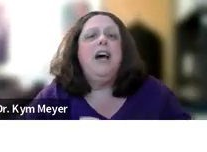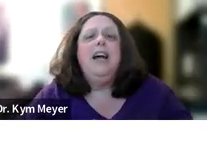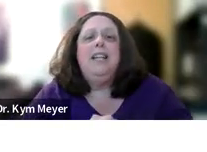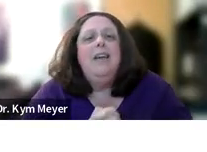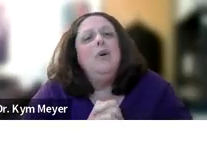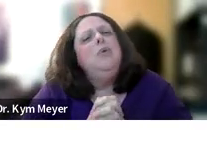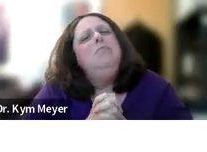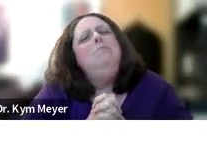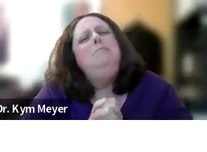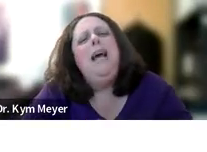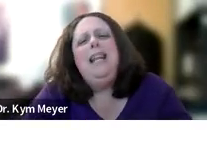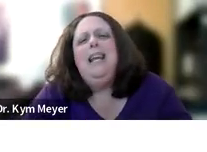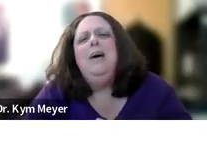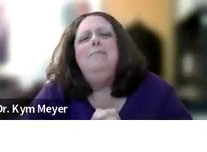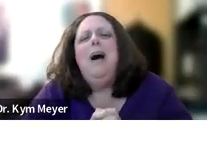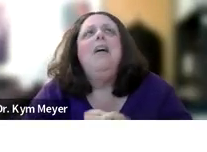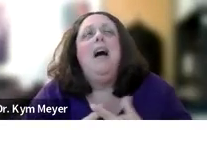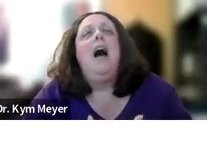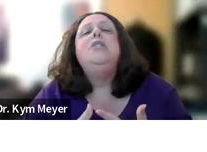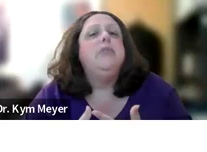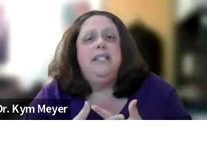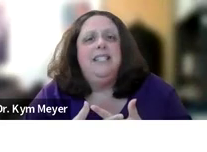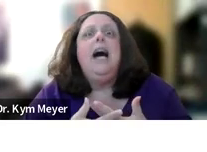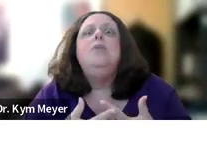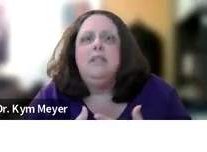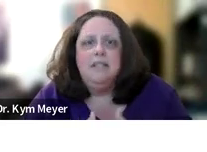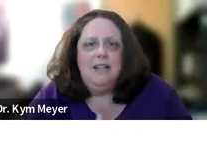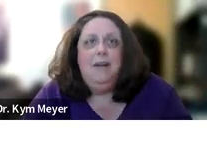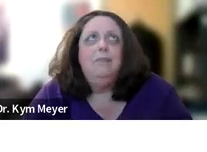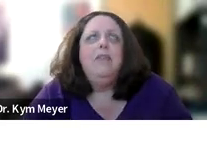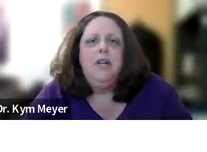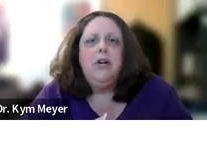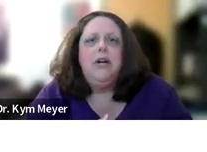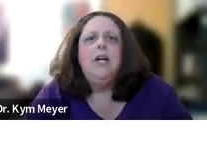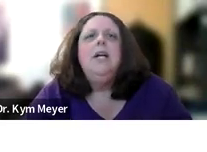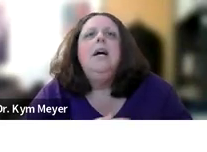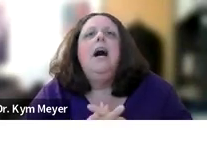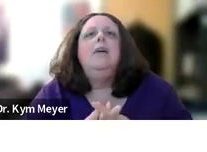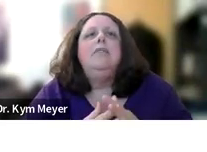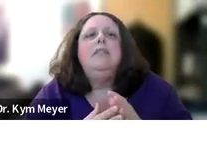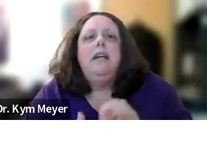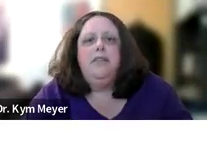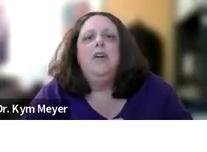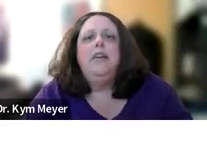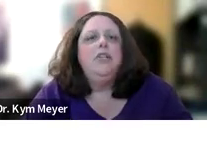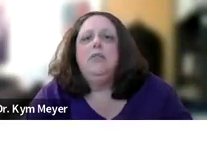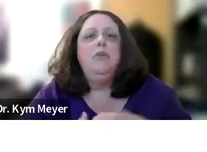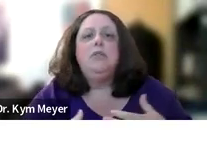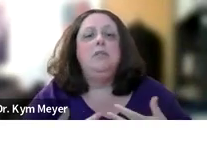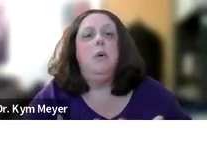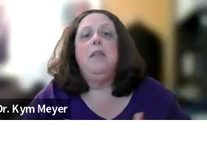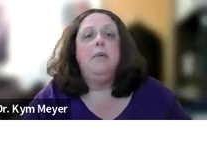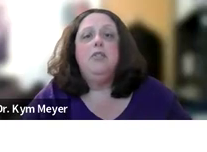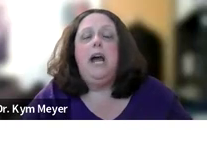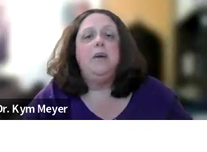other if a child, and I've worked with many hundreds, thousands in my 30 year career of deaf and hard of hearing children